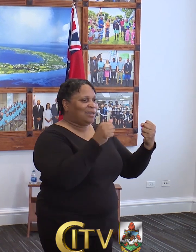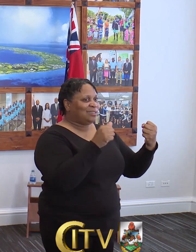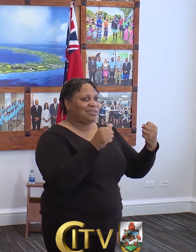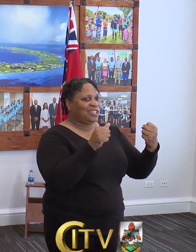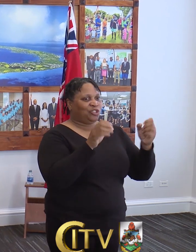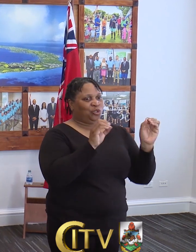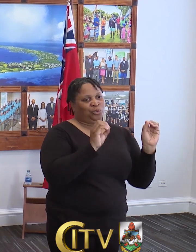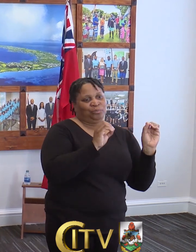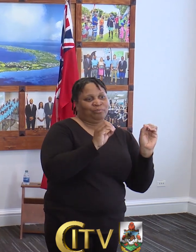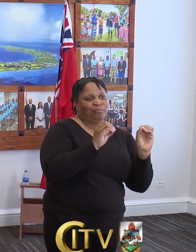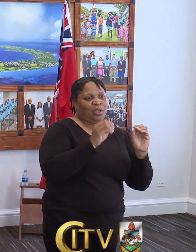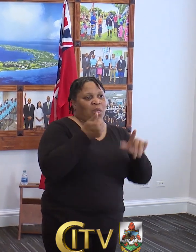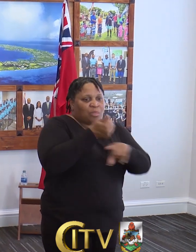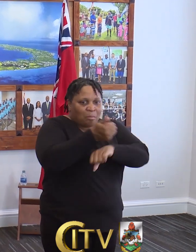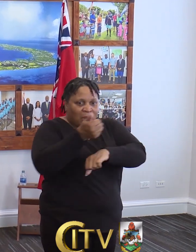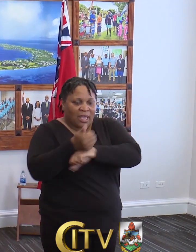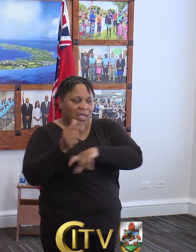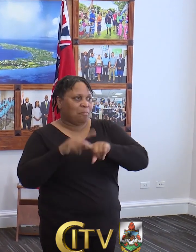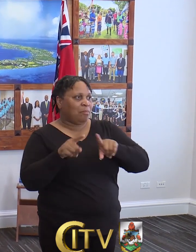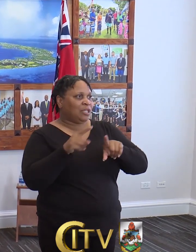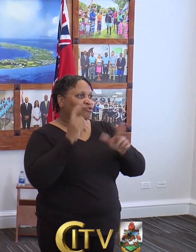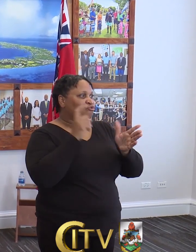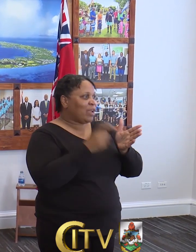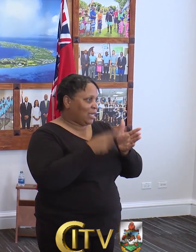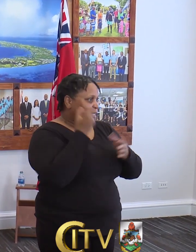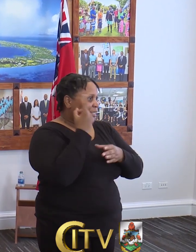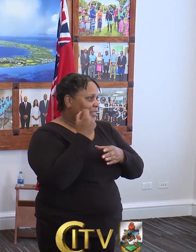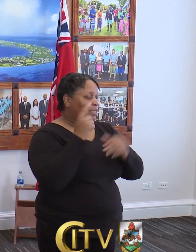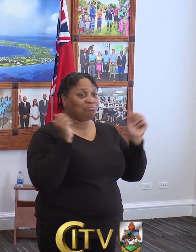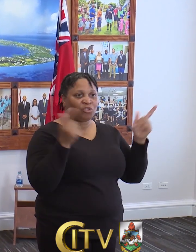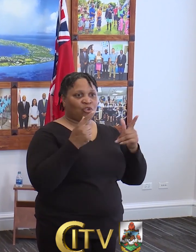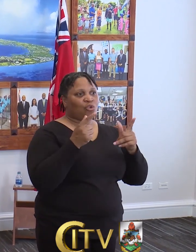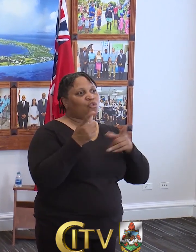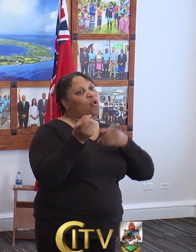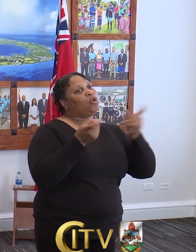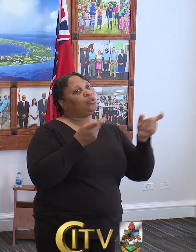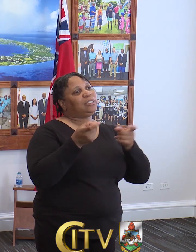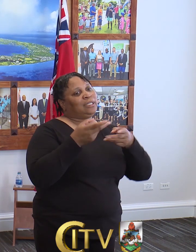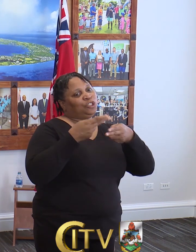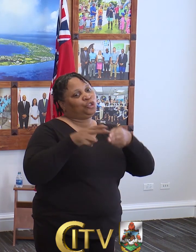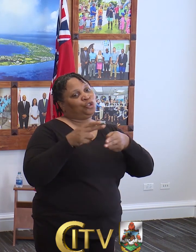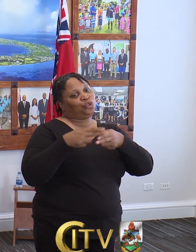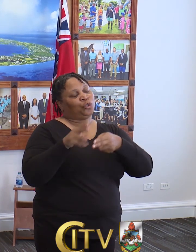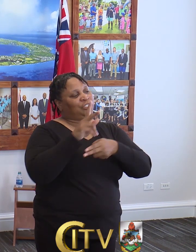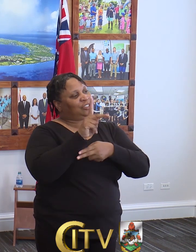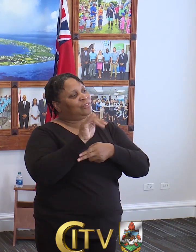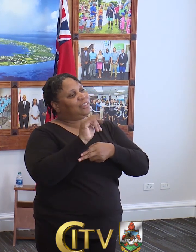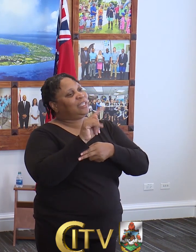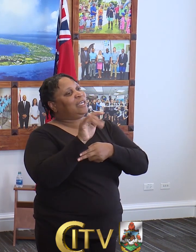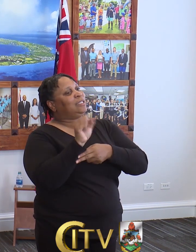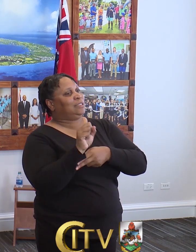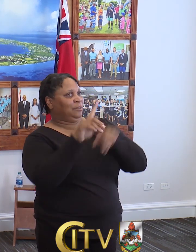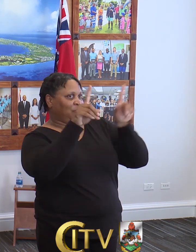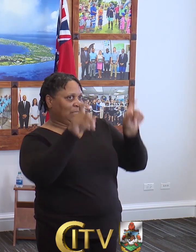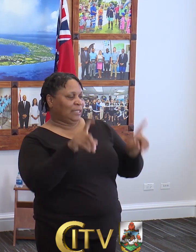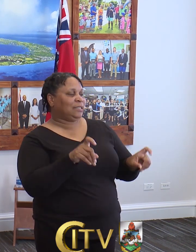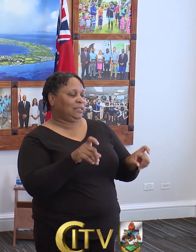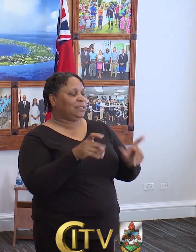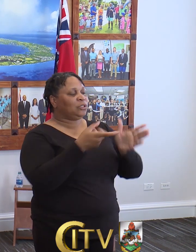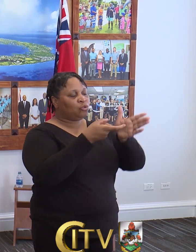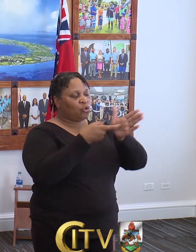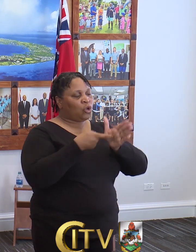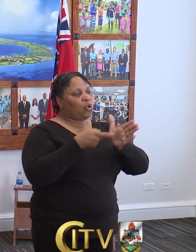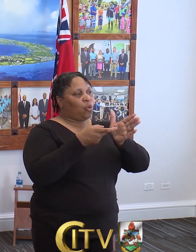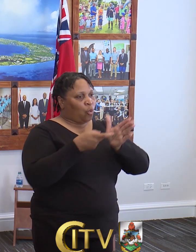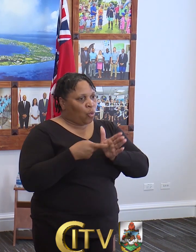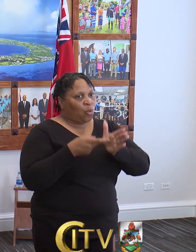but this is to recognize and understand that everyone is dealing with a global shortage of testing kits. There have been requests in to